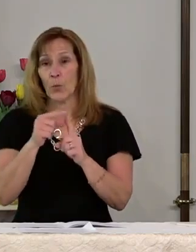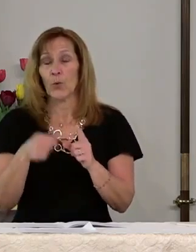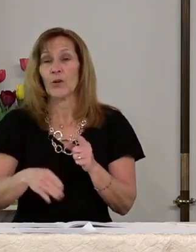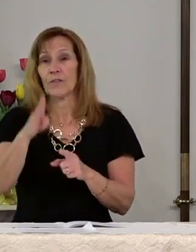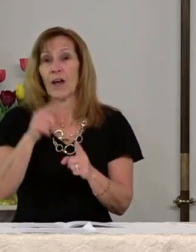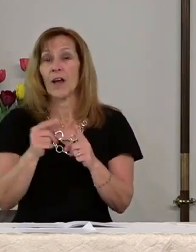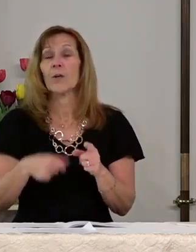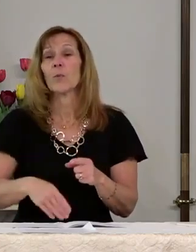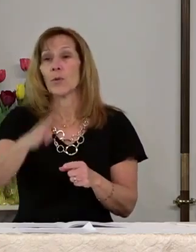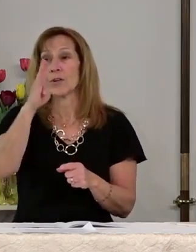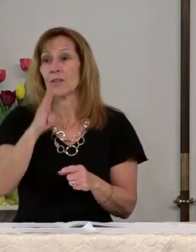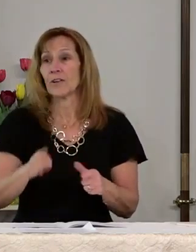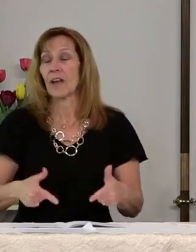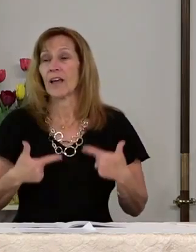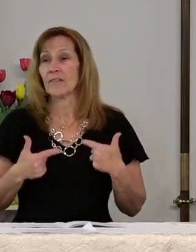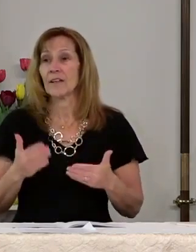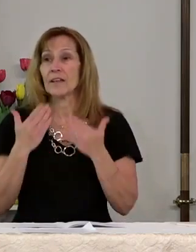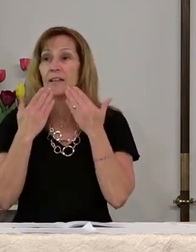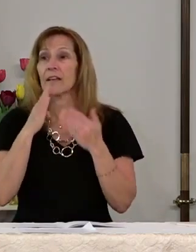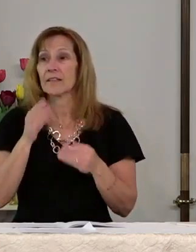God. Word of life.